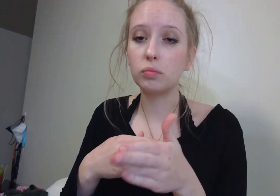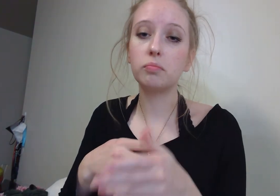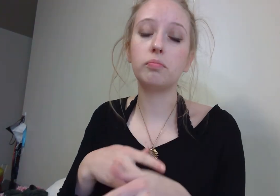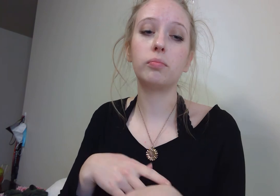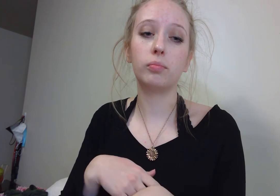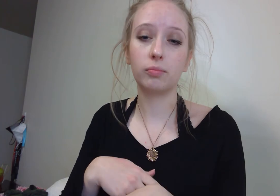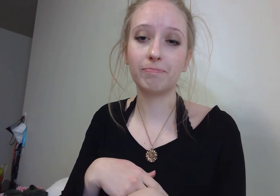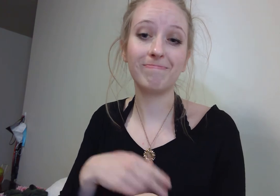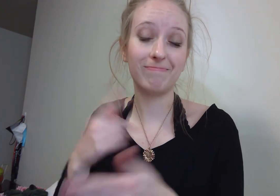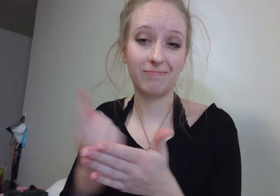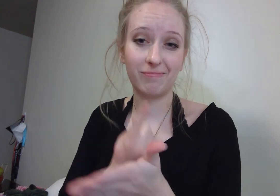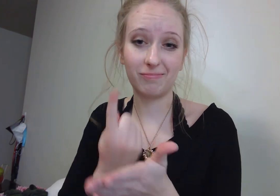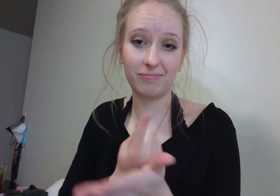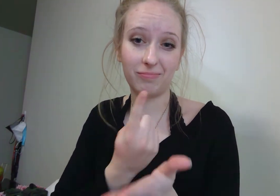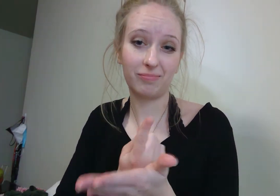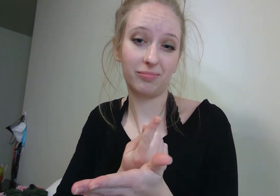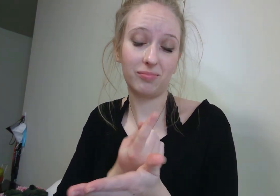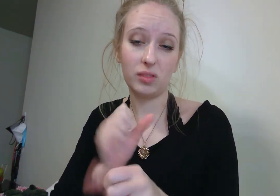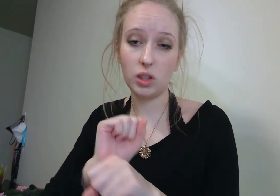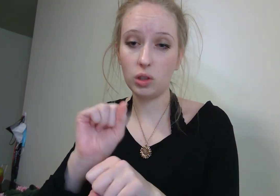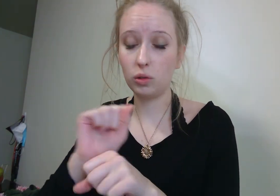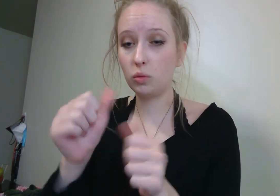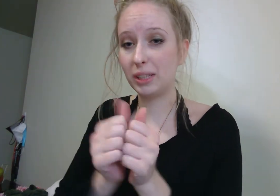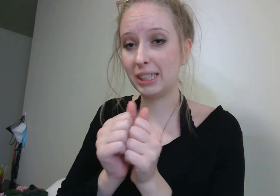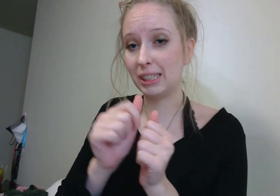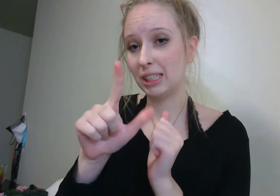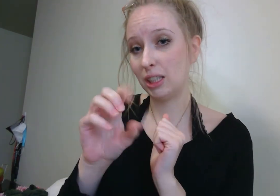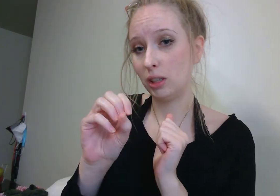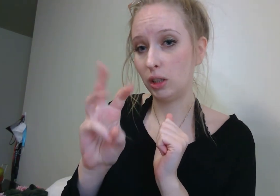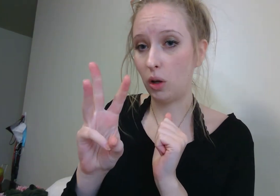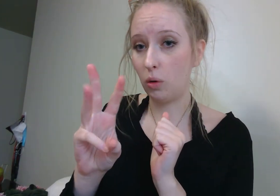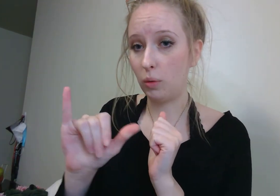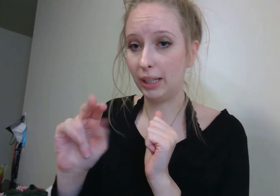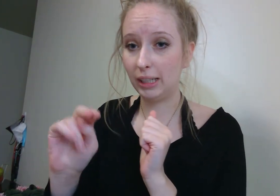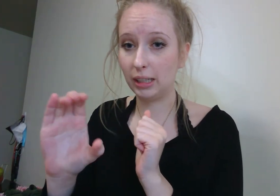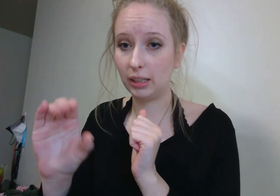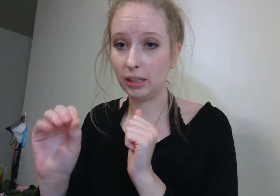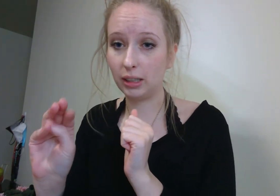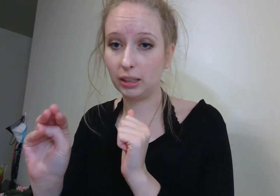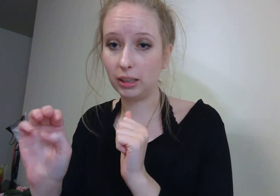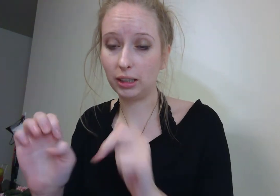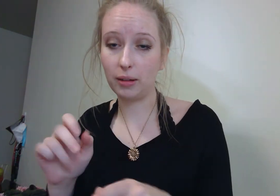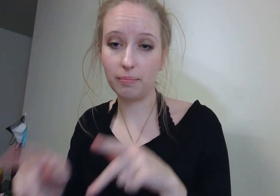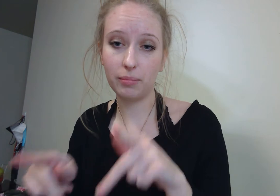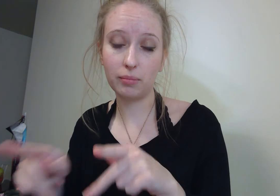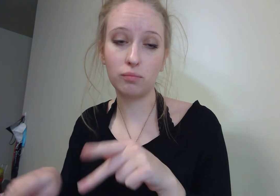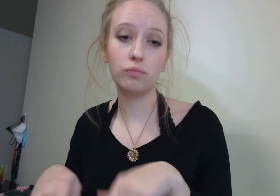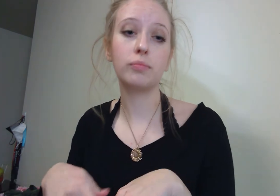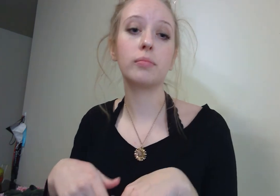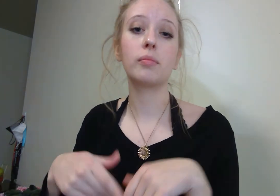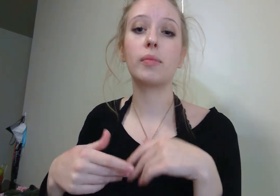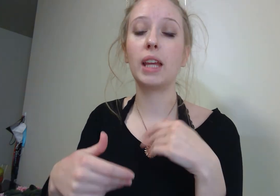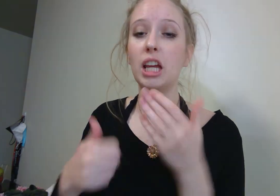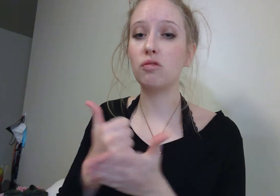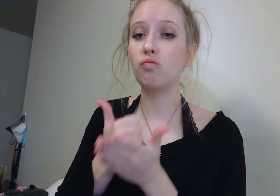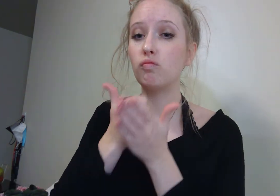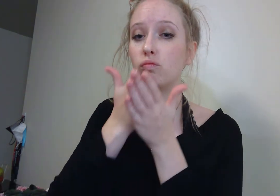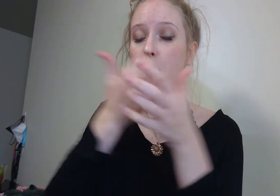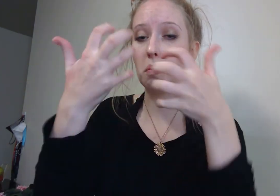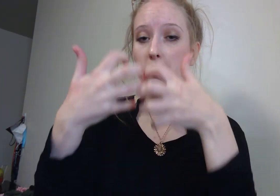individuals, influence government health policies, or help organize public health awareness campaigns. I'm looking